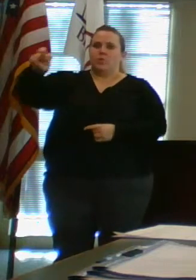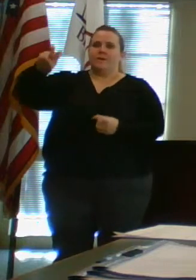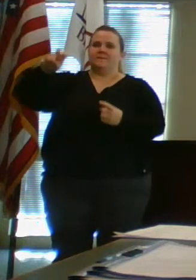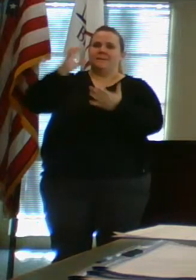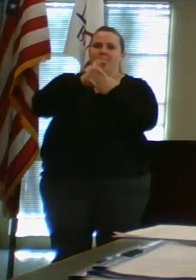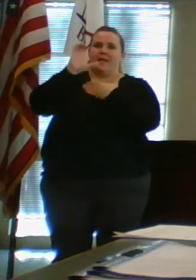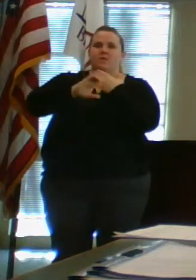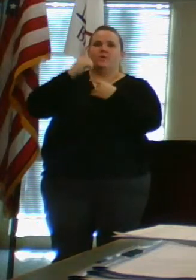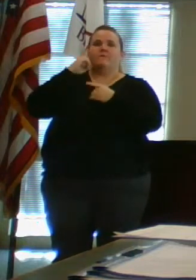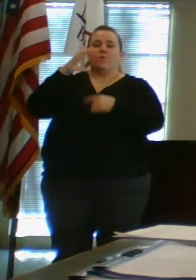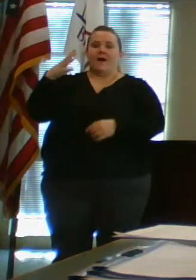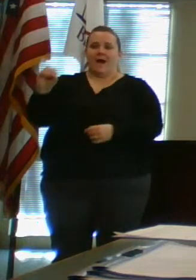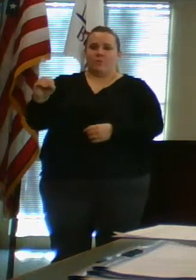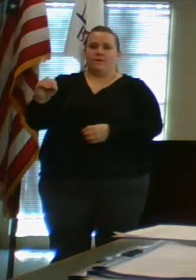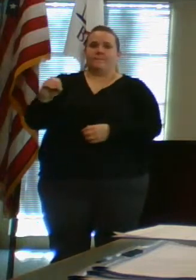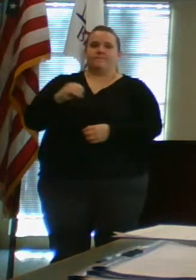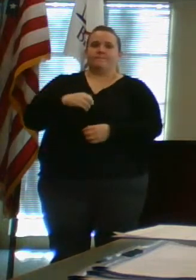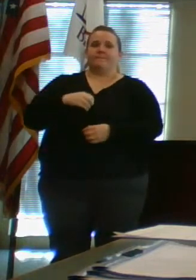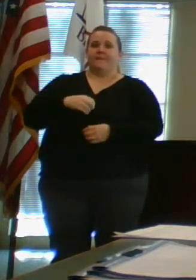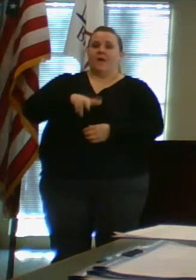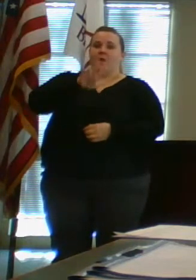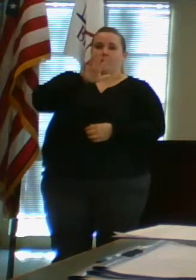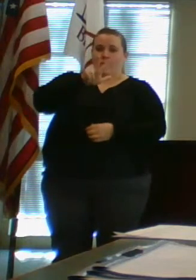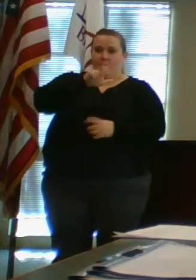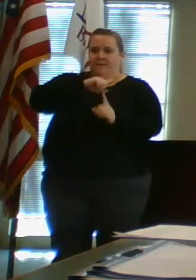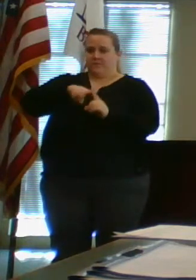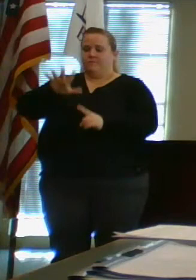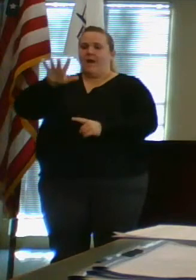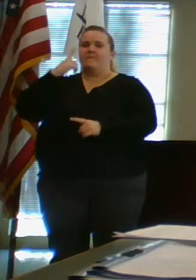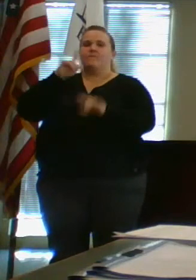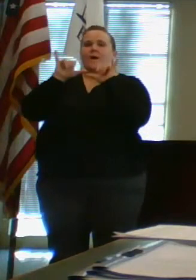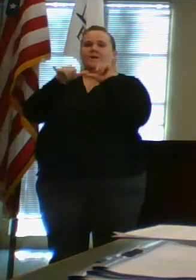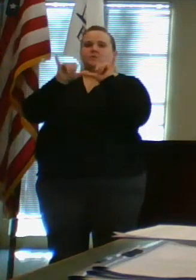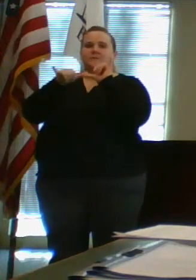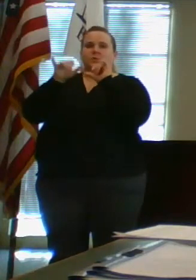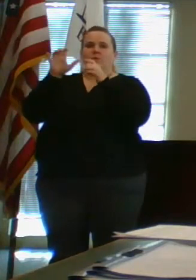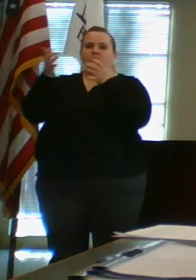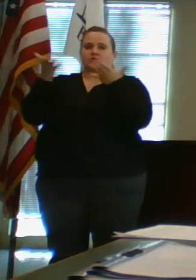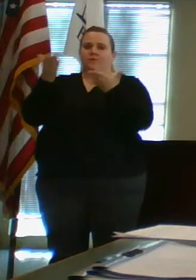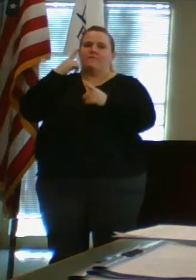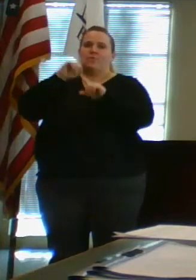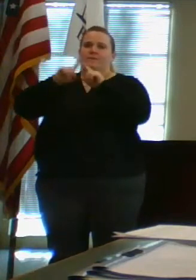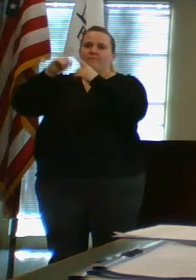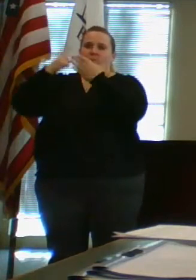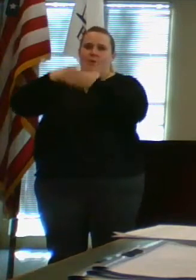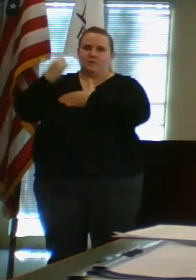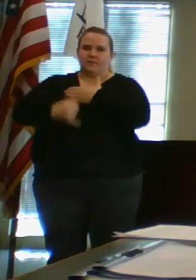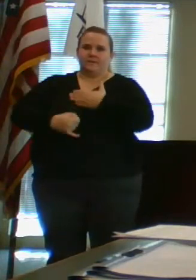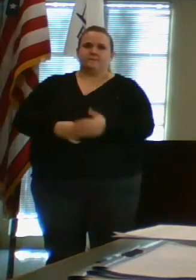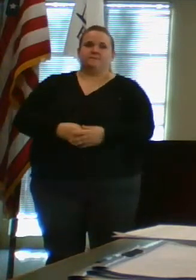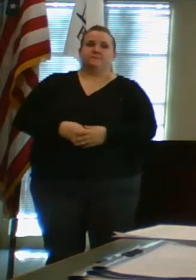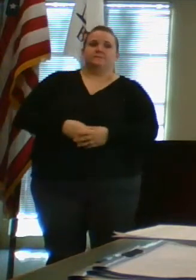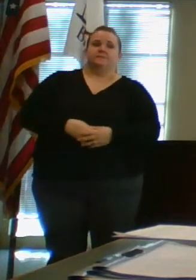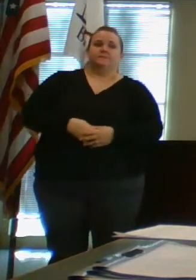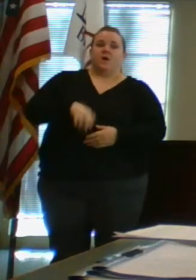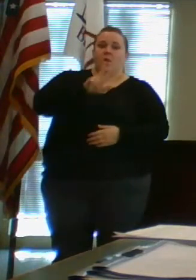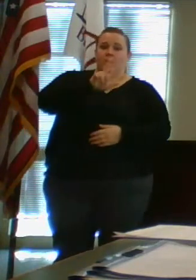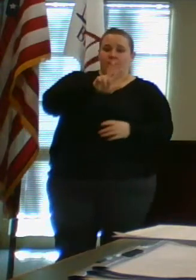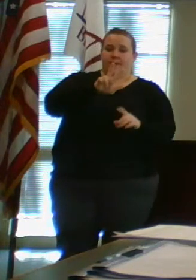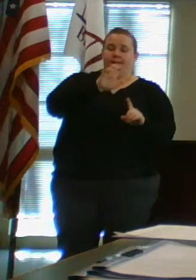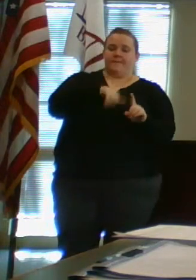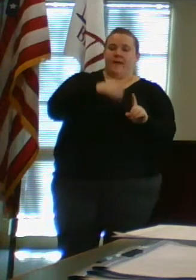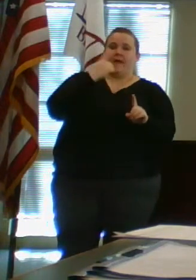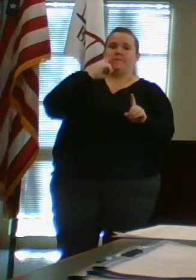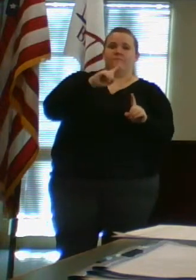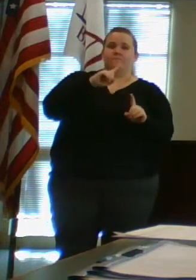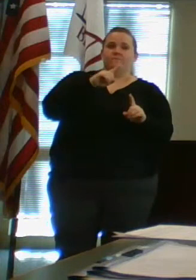for the county. Three through five are for engineering services on various projects. Three is for